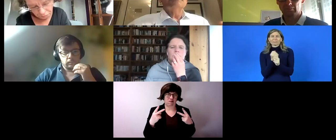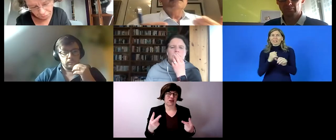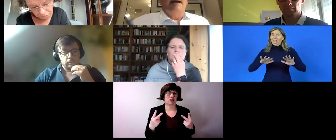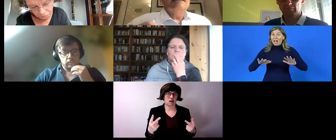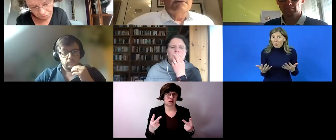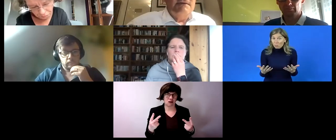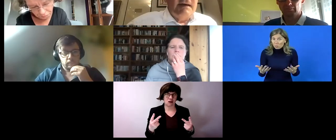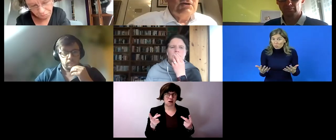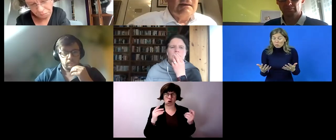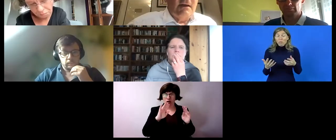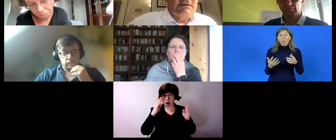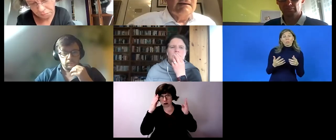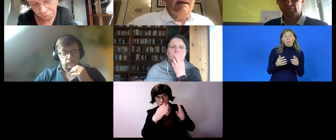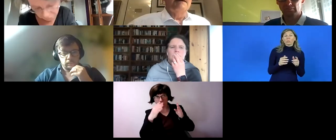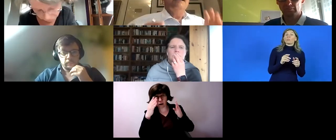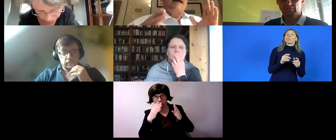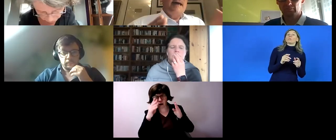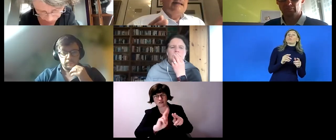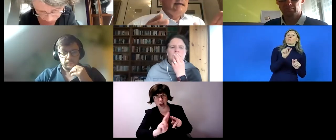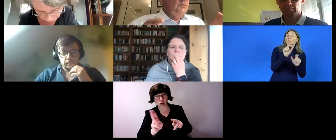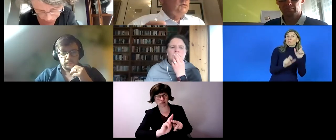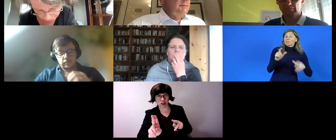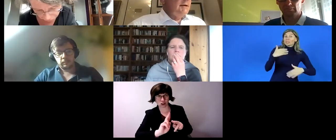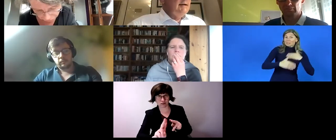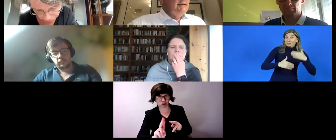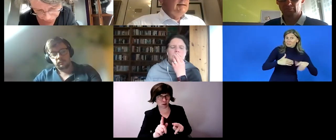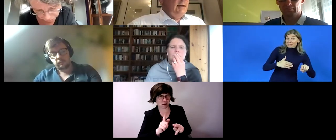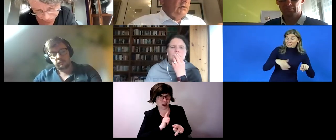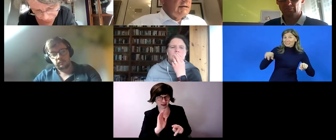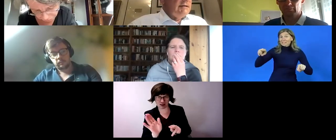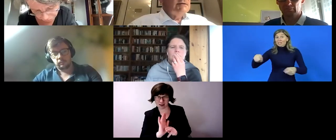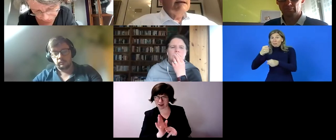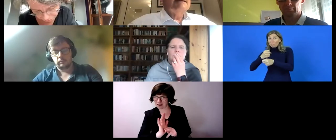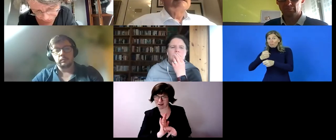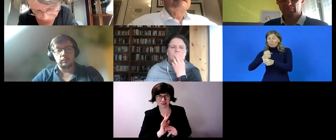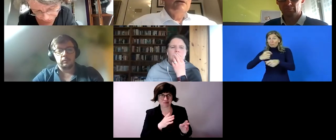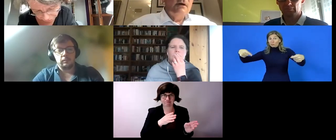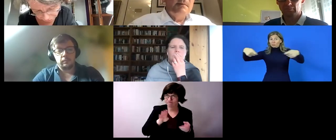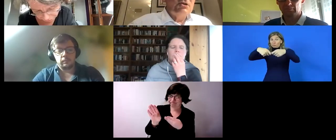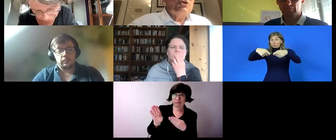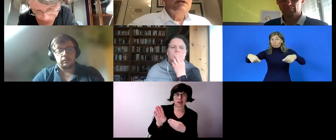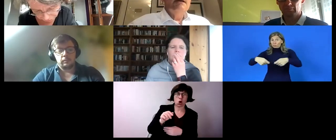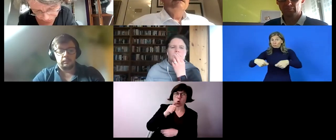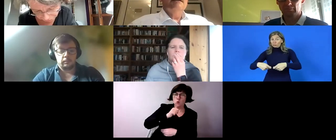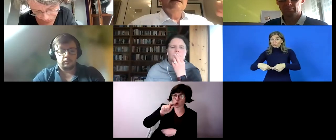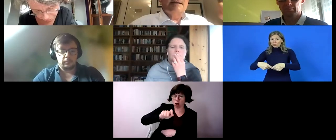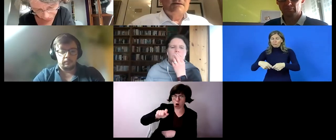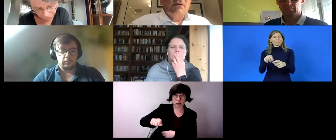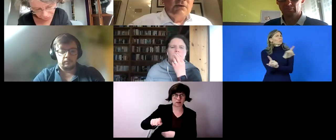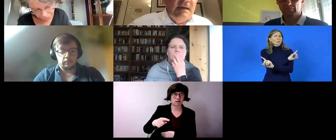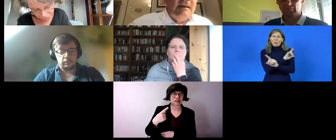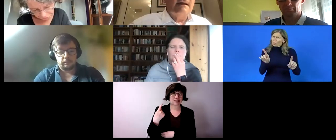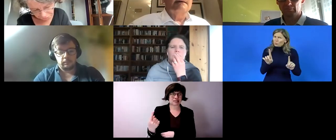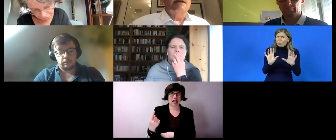with uh employment opportunities and not be put in those sheltered workshops